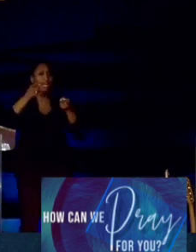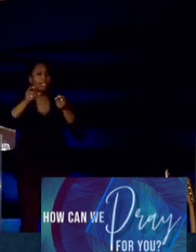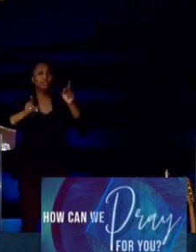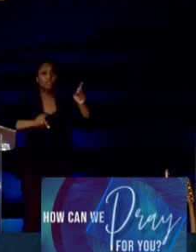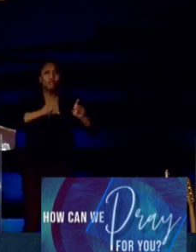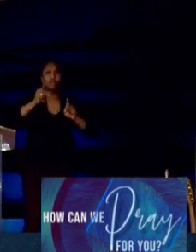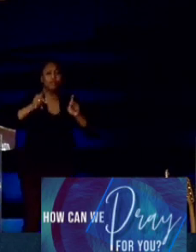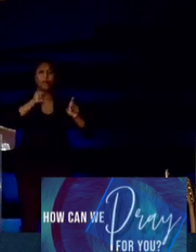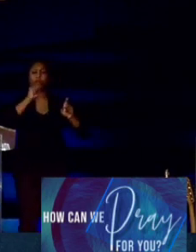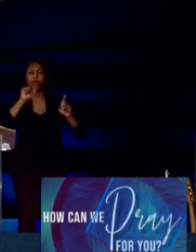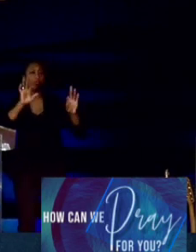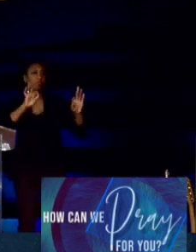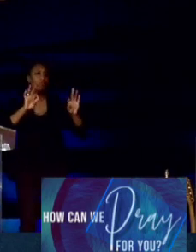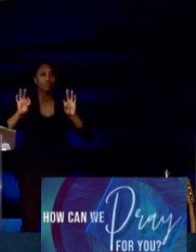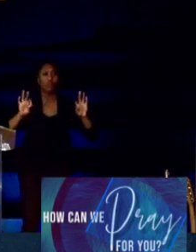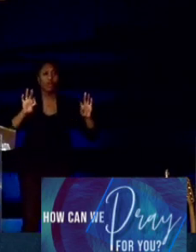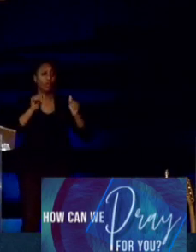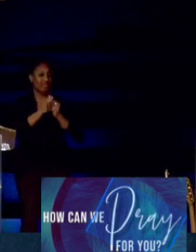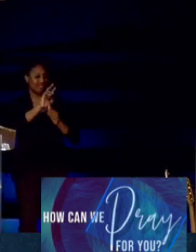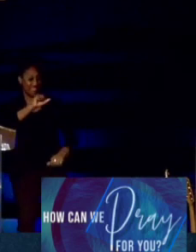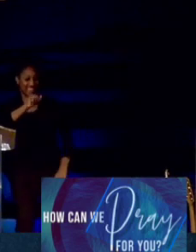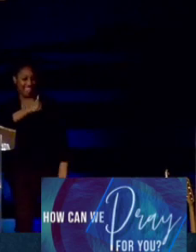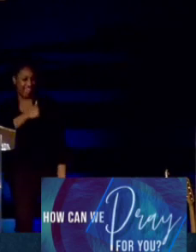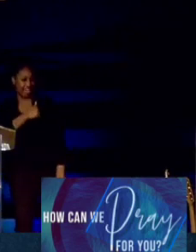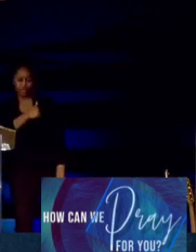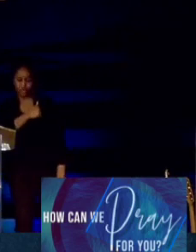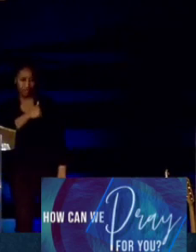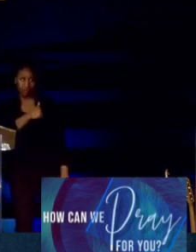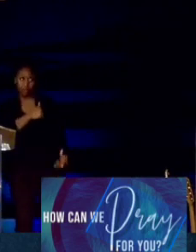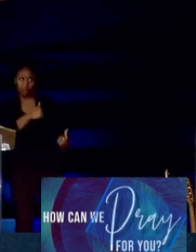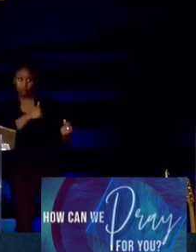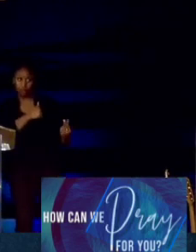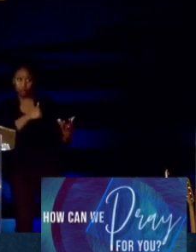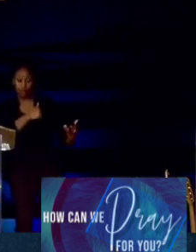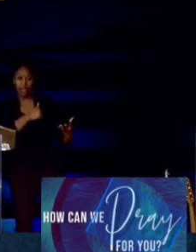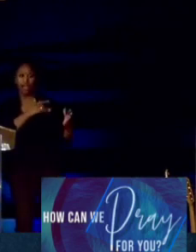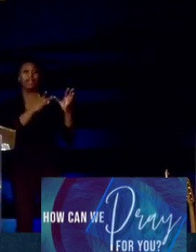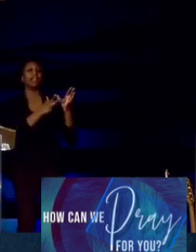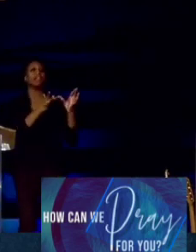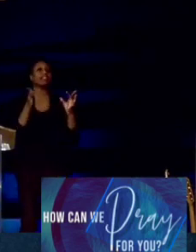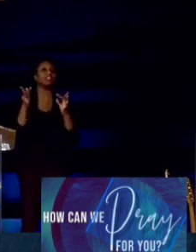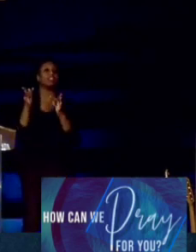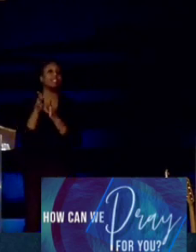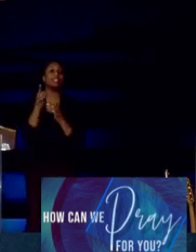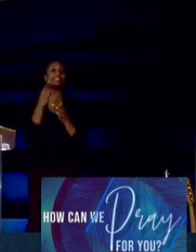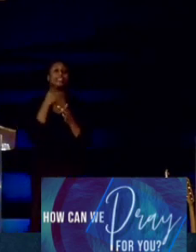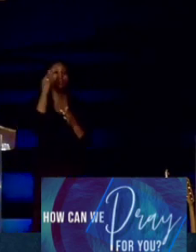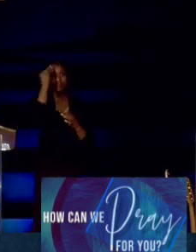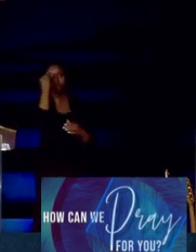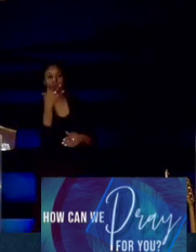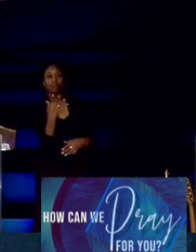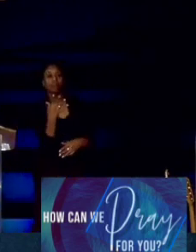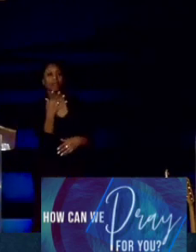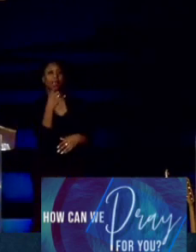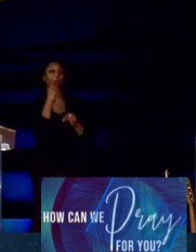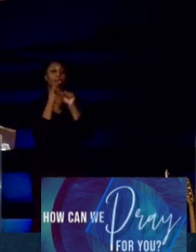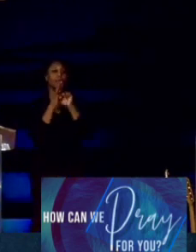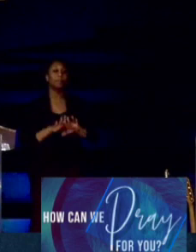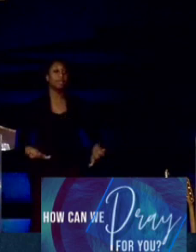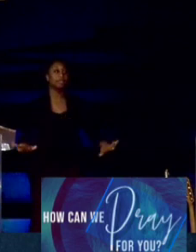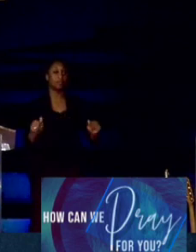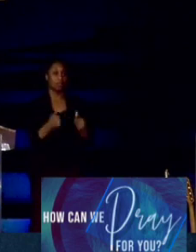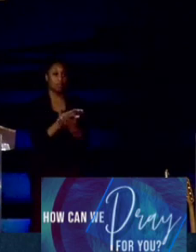don't do so well in the attitude department, you got to do what Jesus did and start telling them, peace be with you.